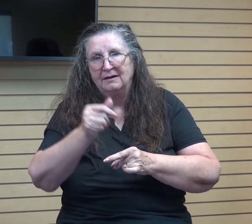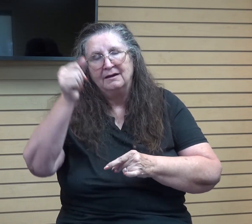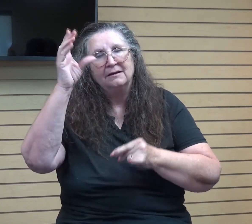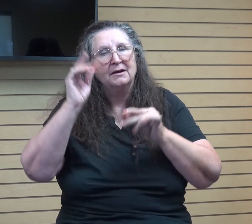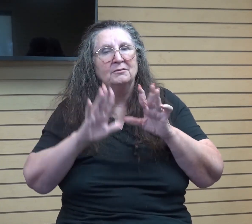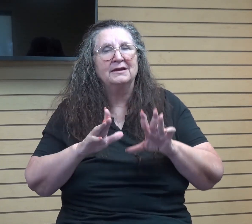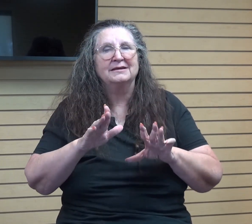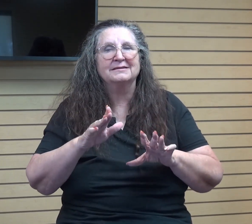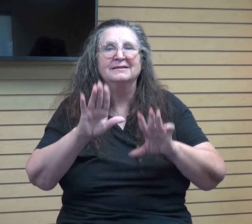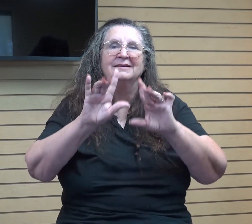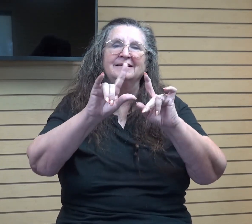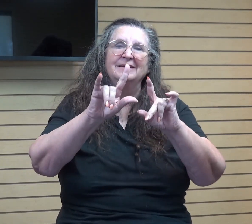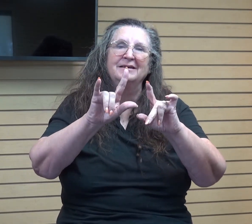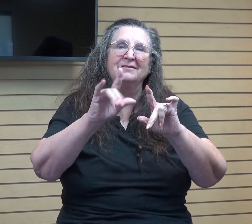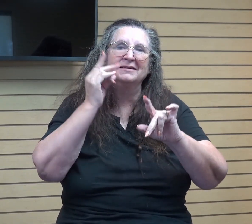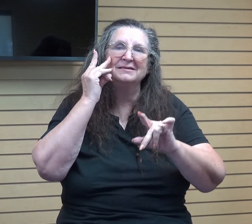guys. See you again another time.